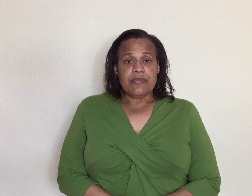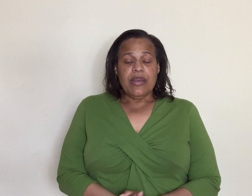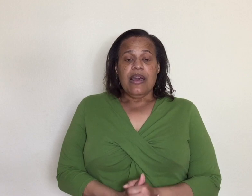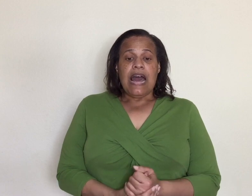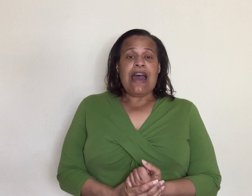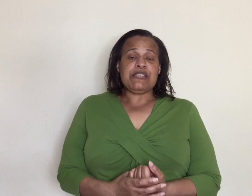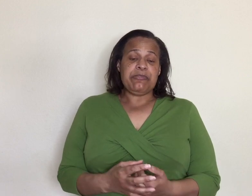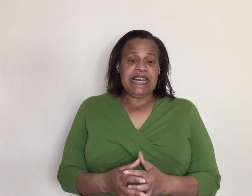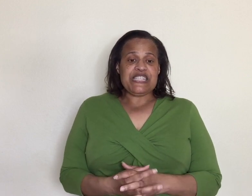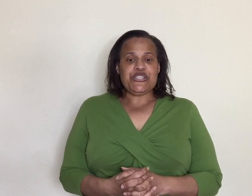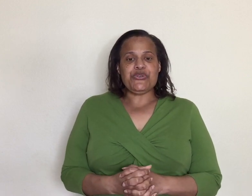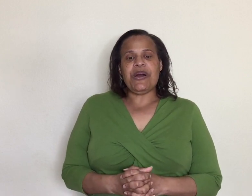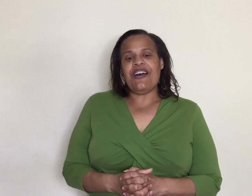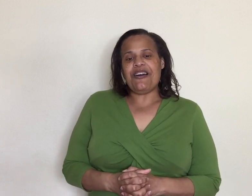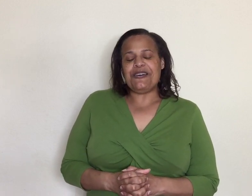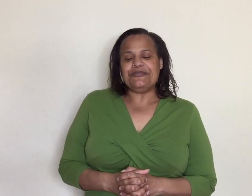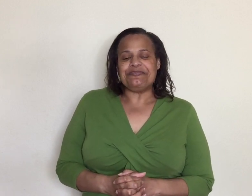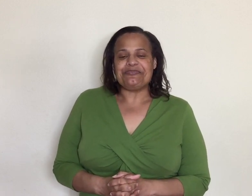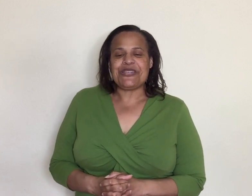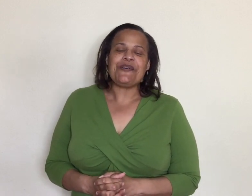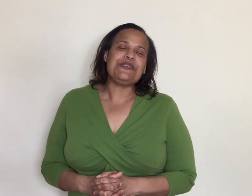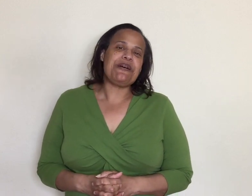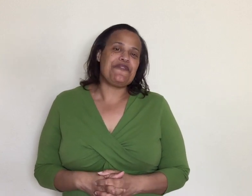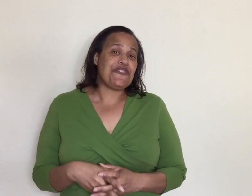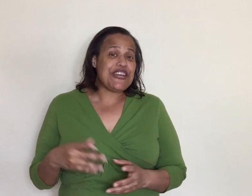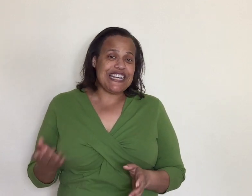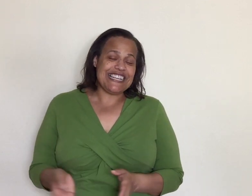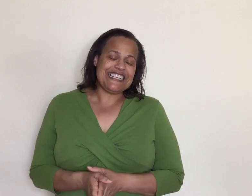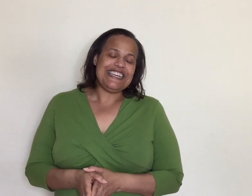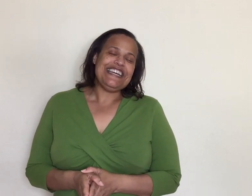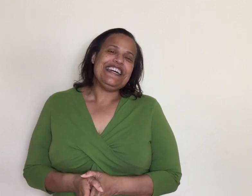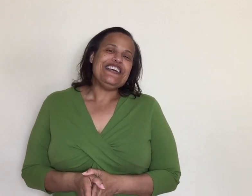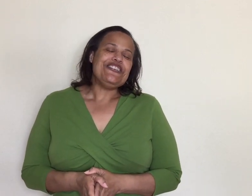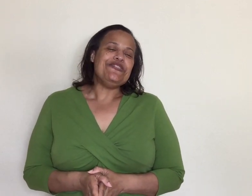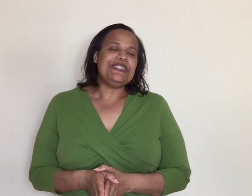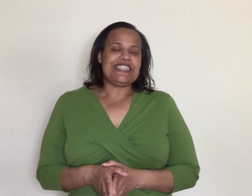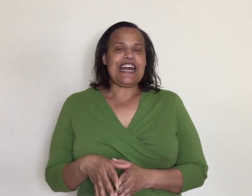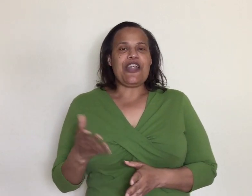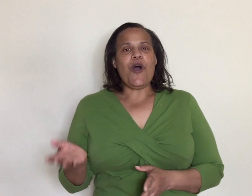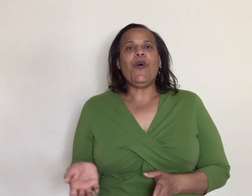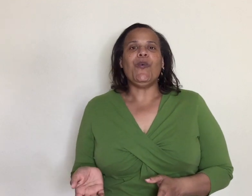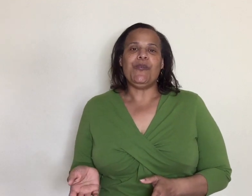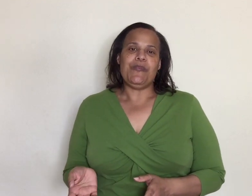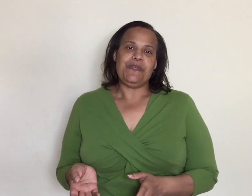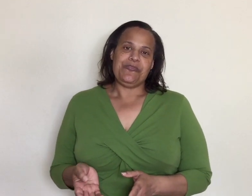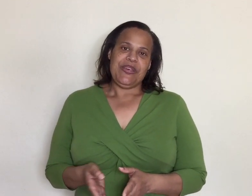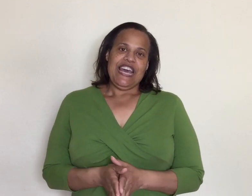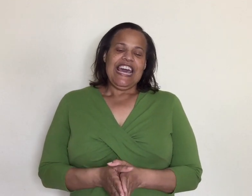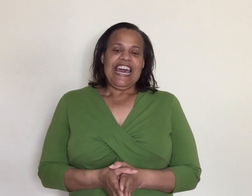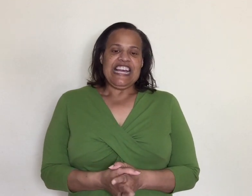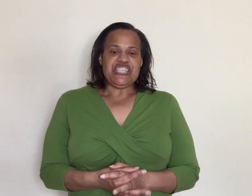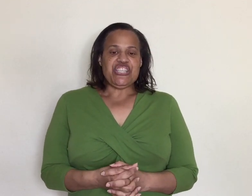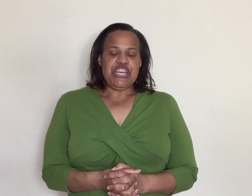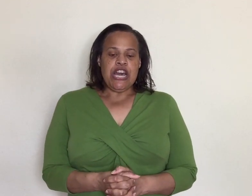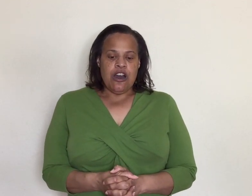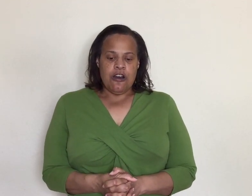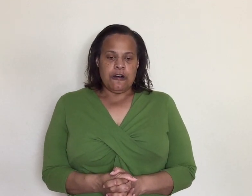i was blessed to um talk to my friend who just got home and she um